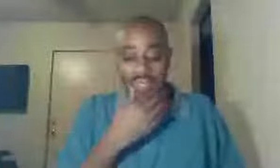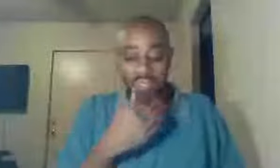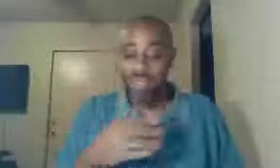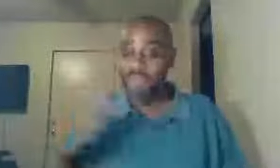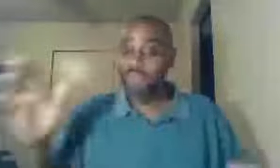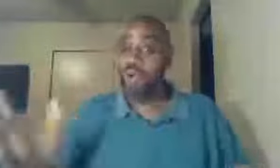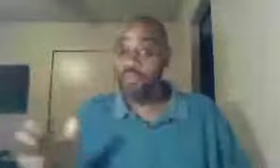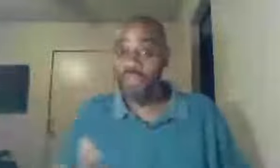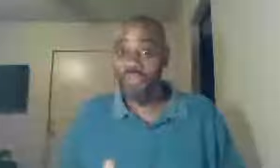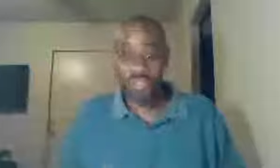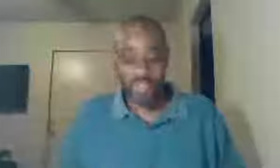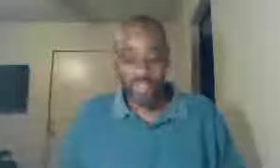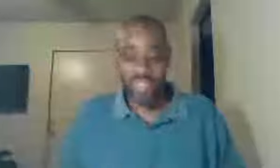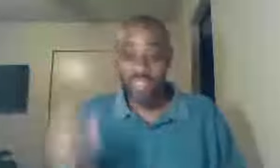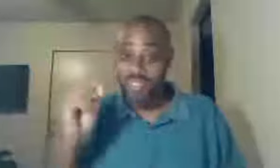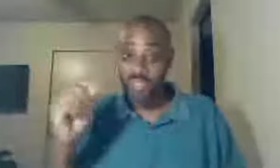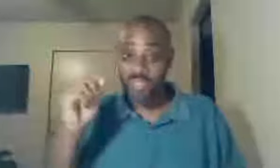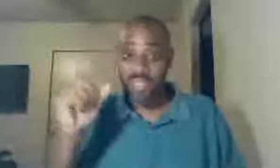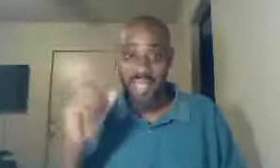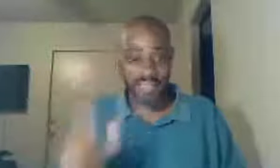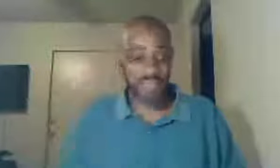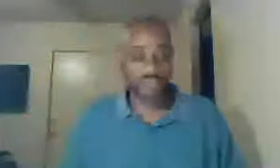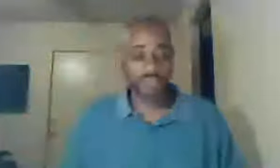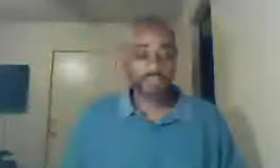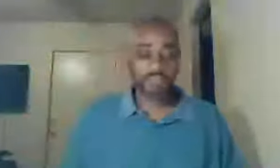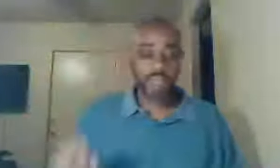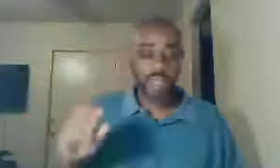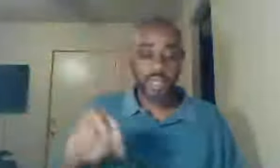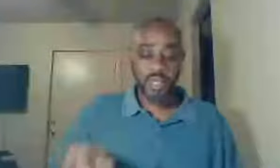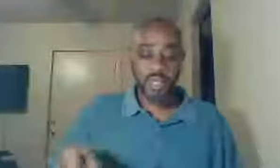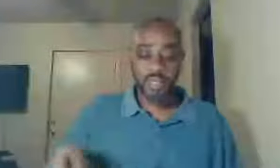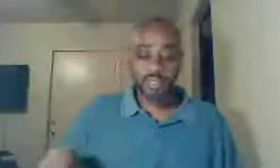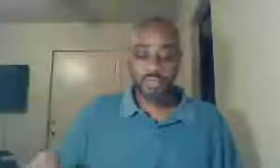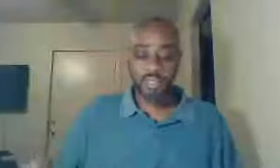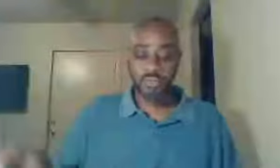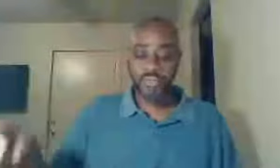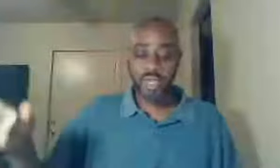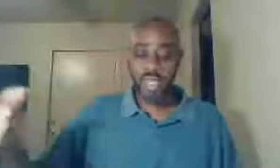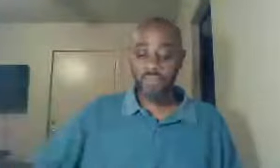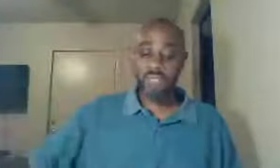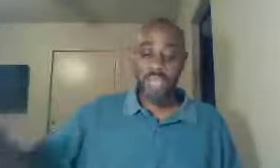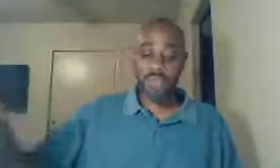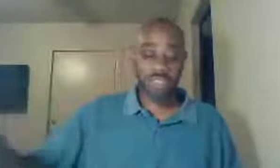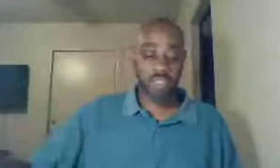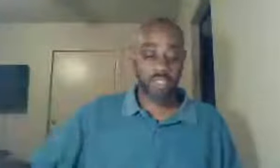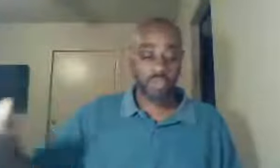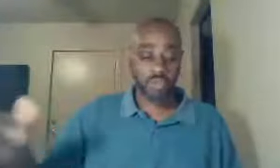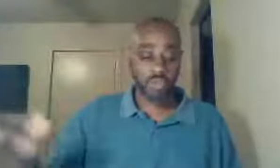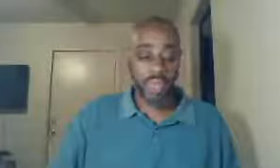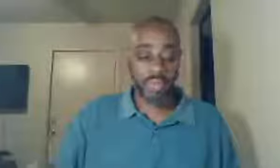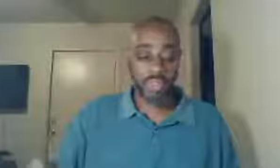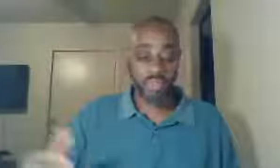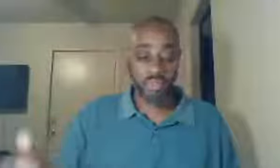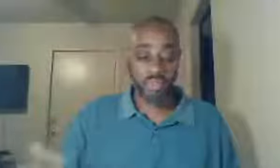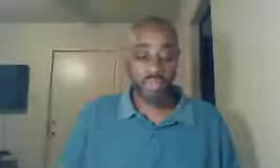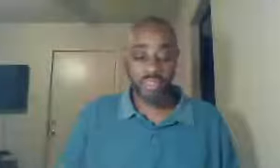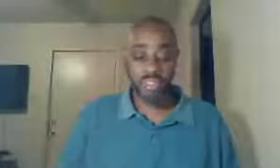that you don't have to hold me to it. It's not an essential in that sense. a touch of sarcasm recounts his few baptismal services,